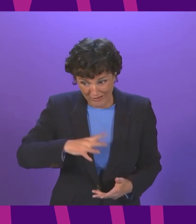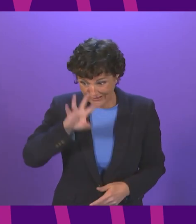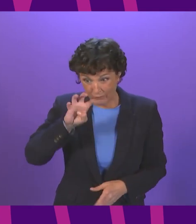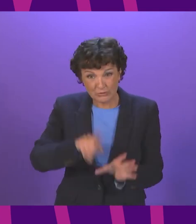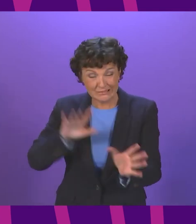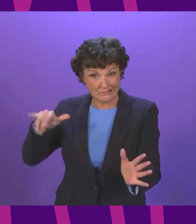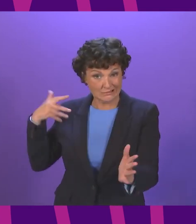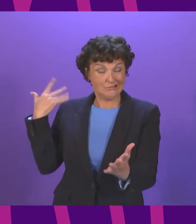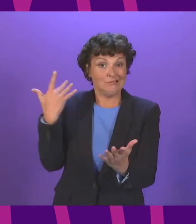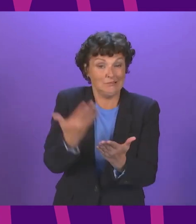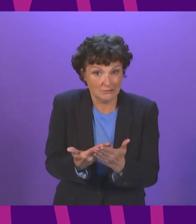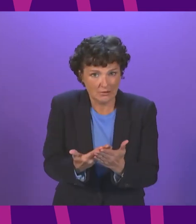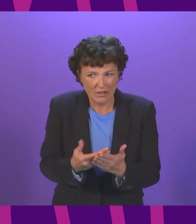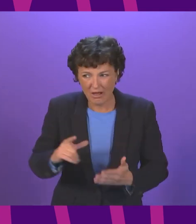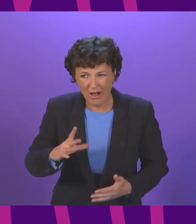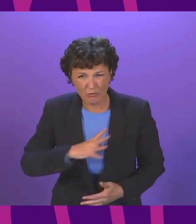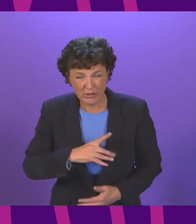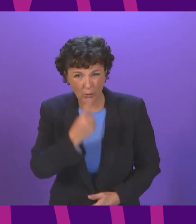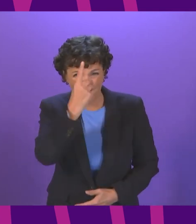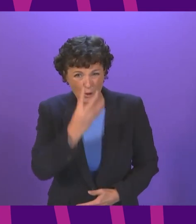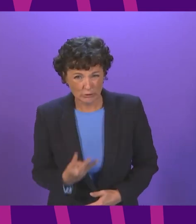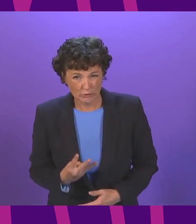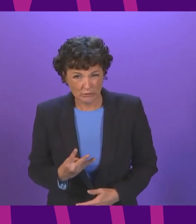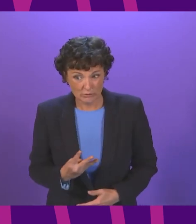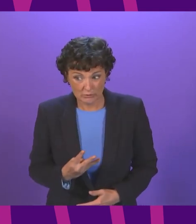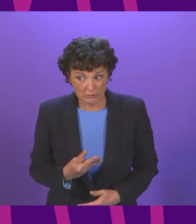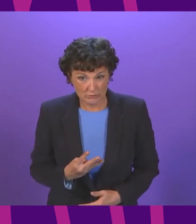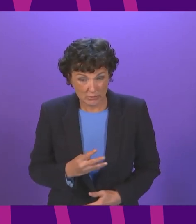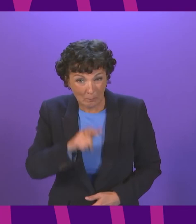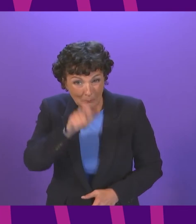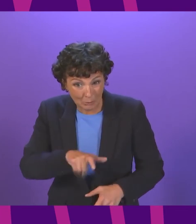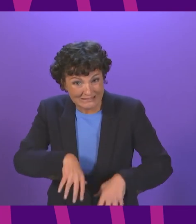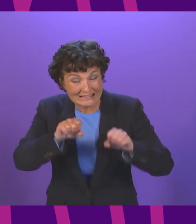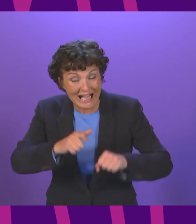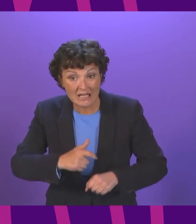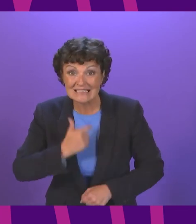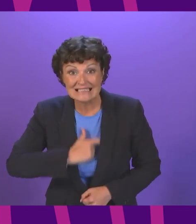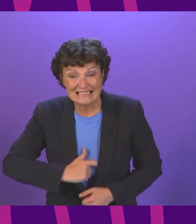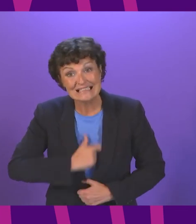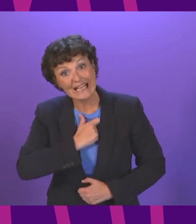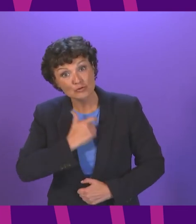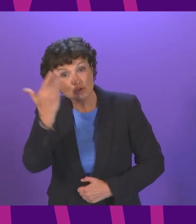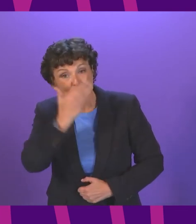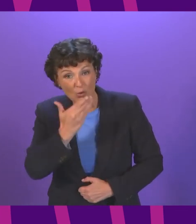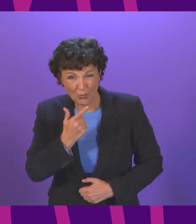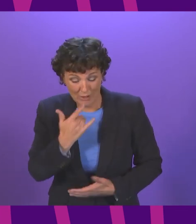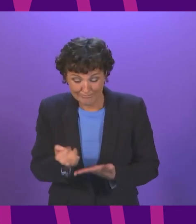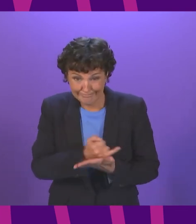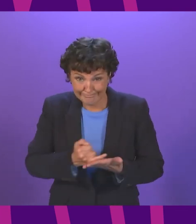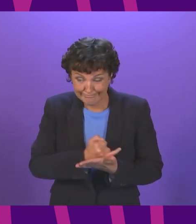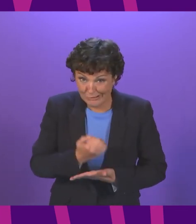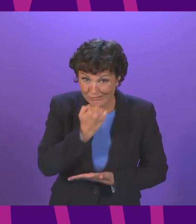that a quarter of pupils are starting secondary school with poor literacy and numeracy why have the SNP failed to deliver their